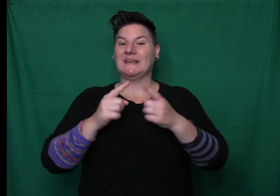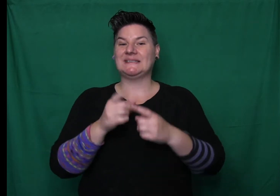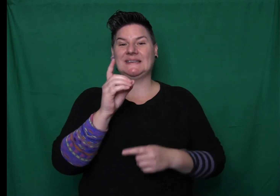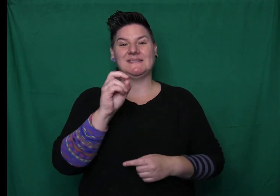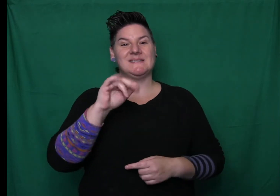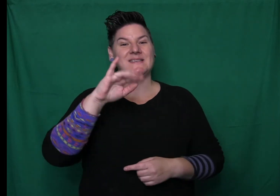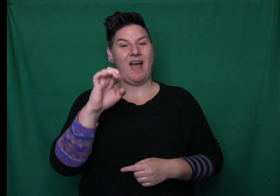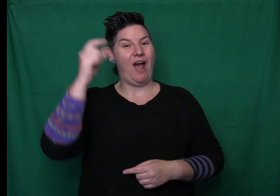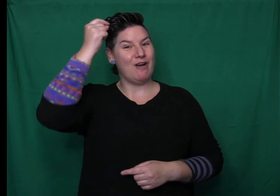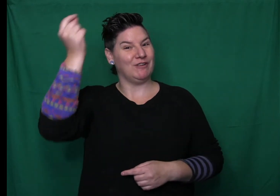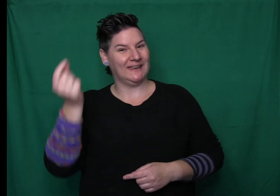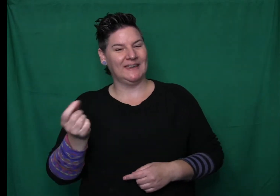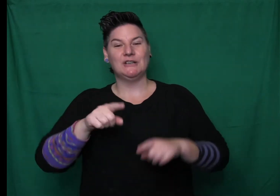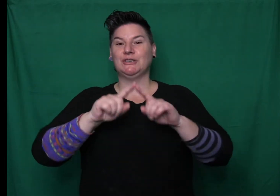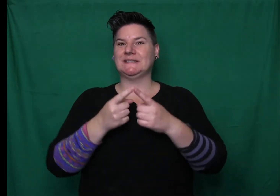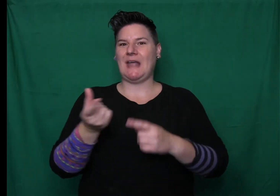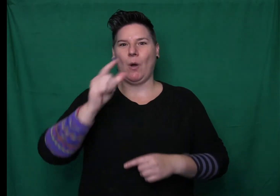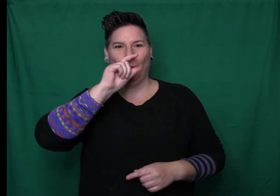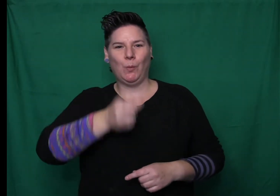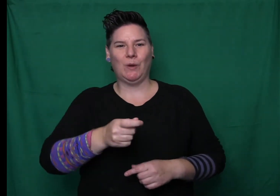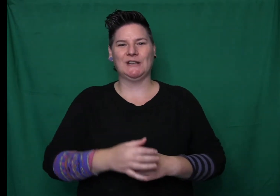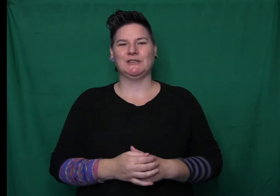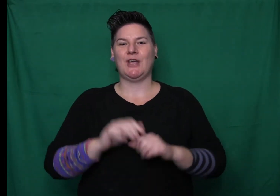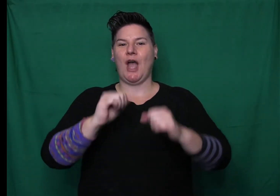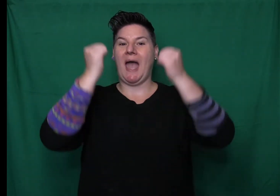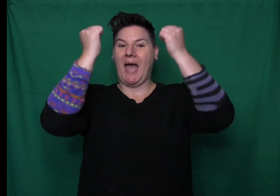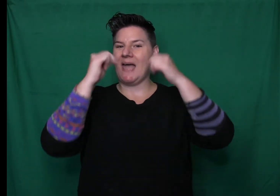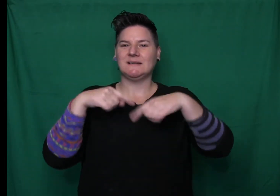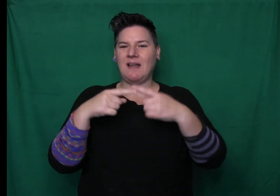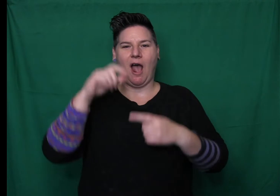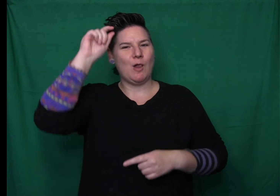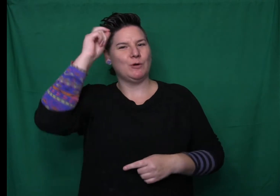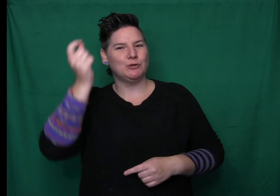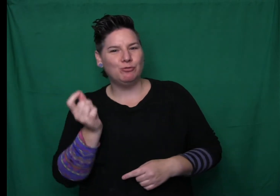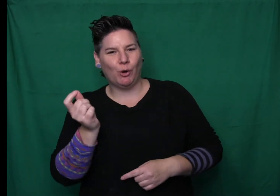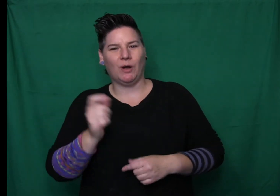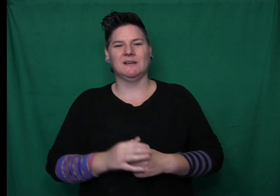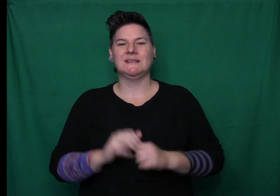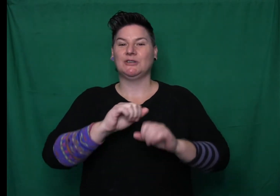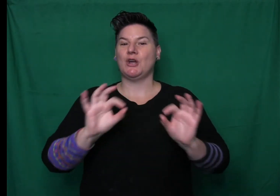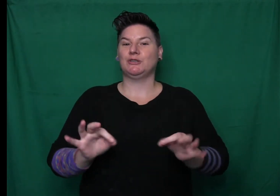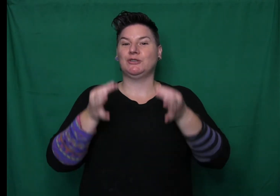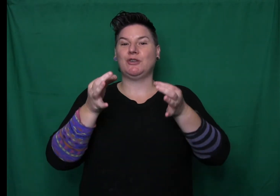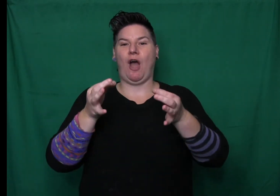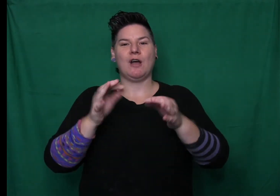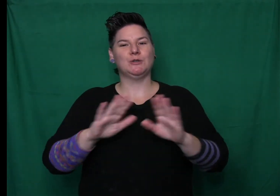This is Dorry. She is a witch. A little witch. Her hat is always on crooked and her